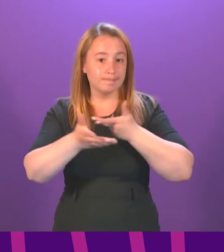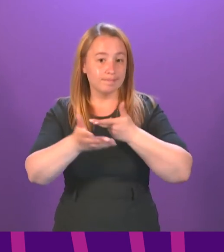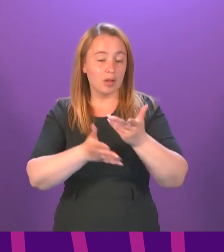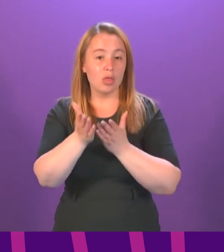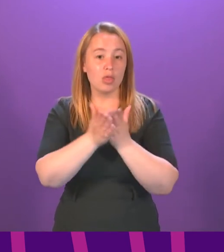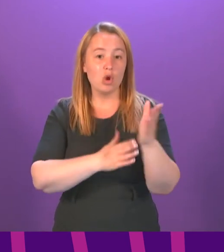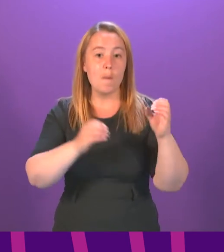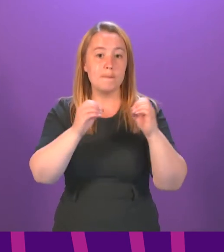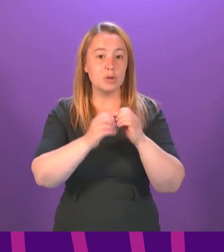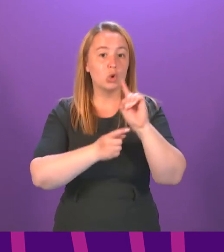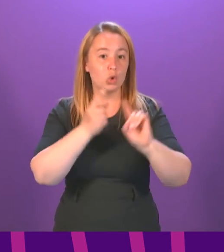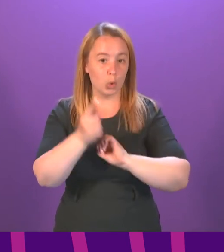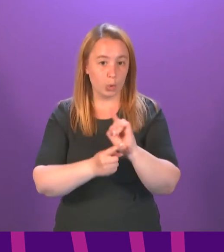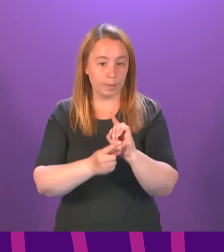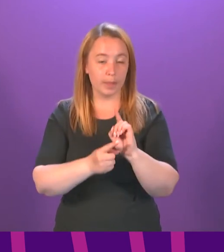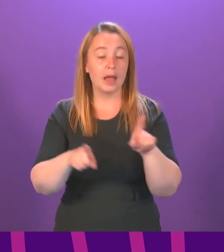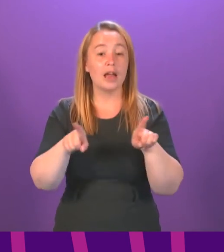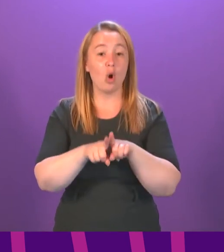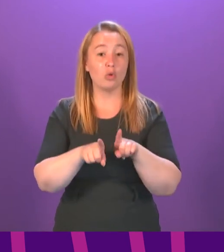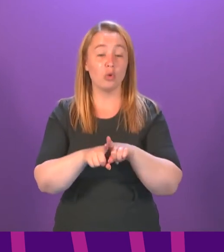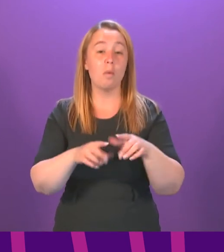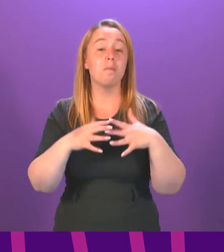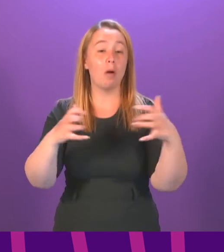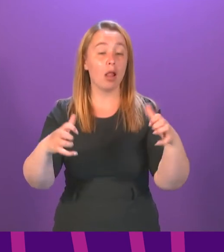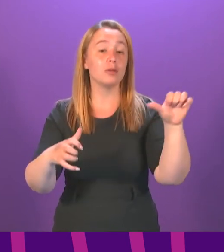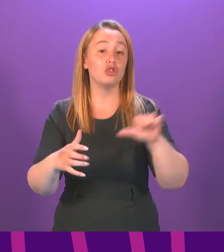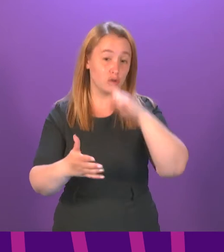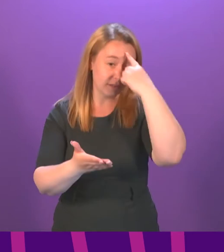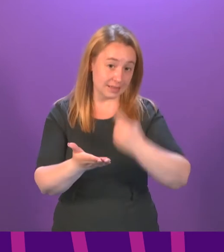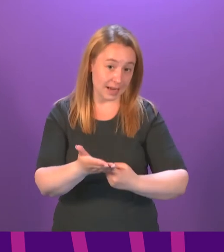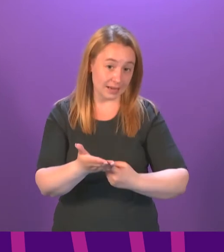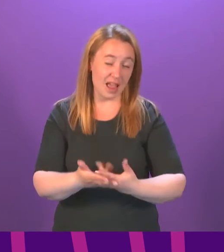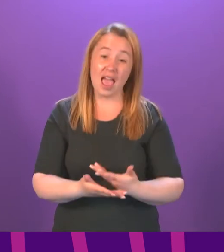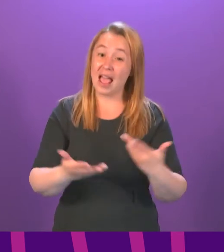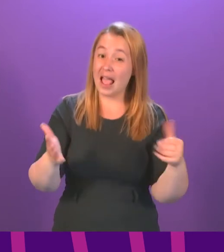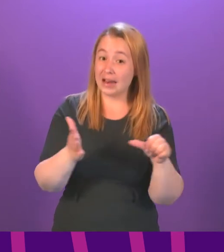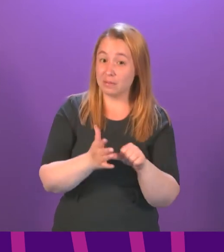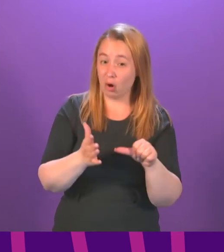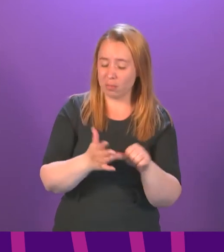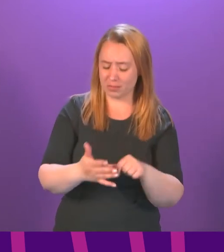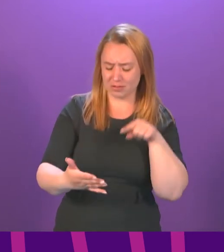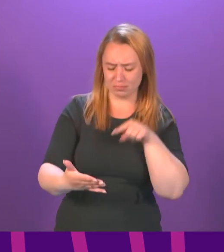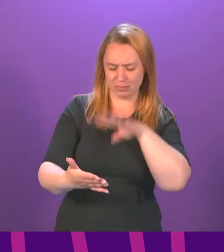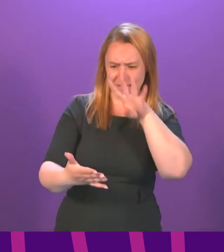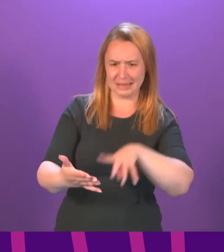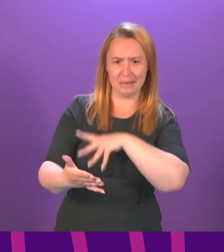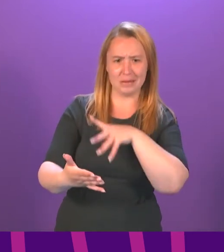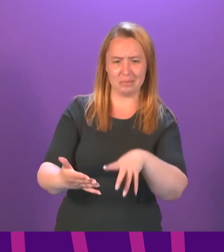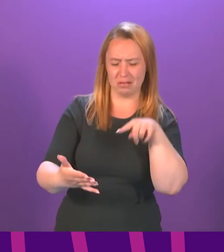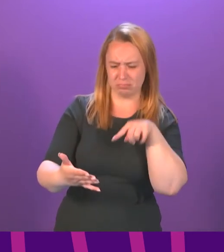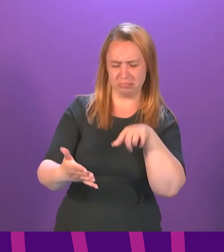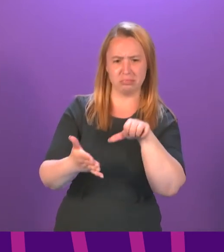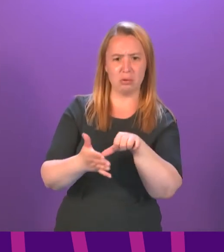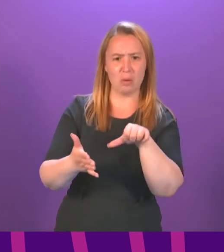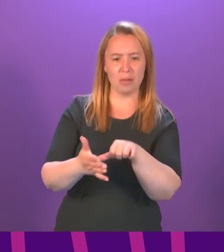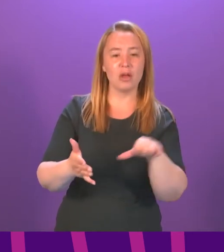Bureau and ultimately for the parliament to decide. And any concerns that members have about the timetabling of business can